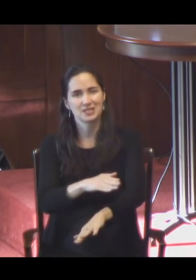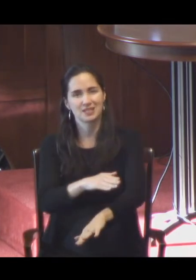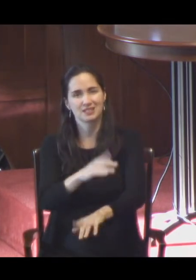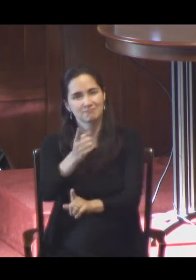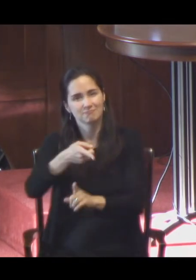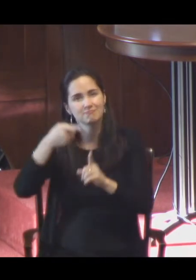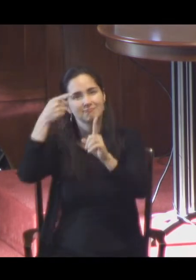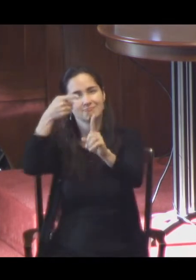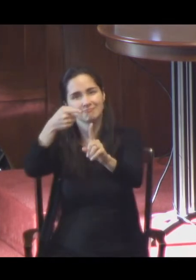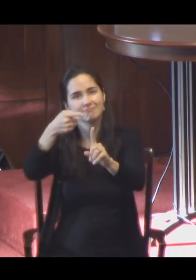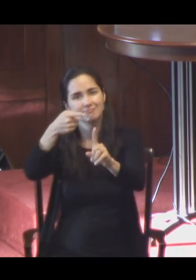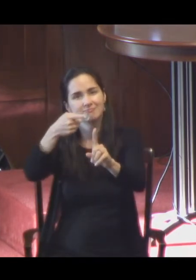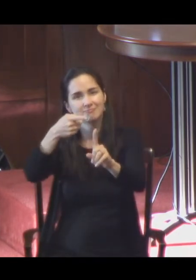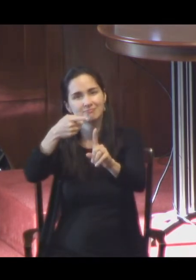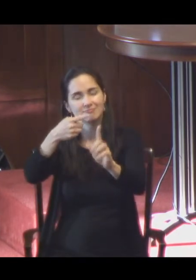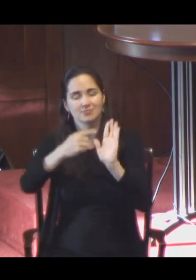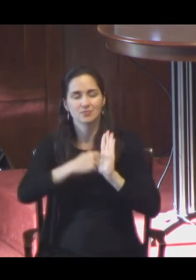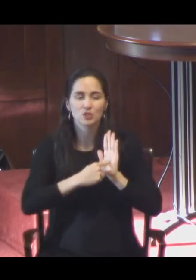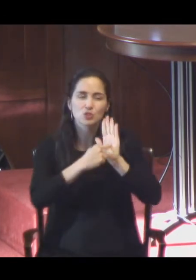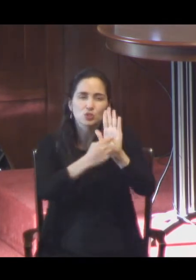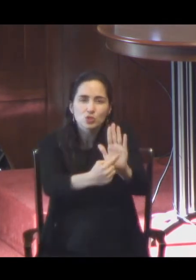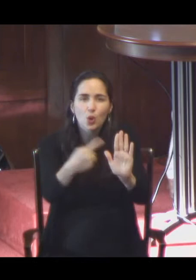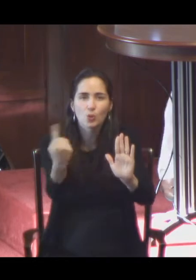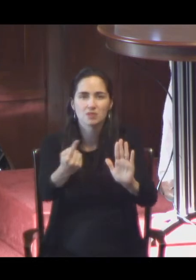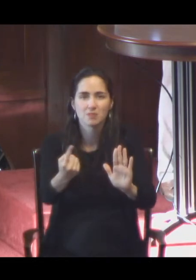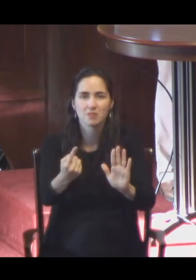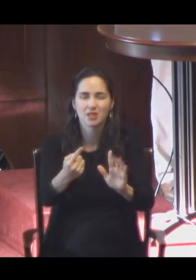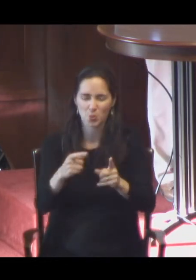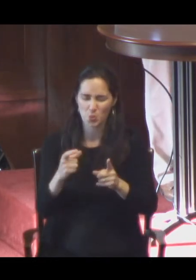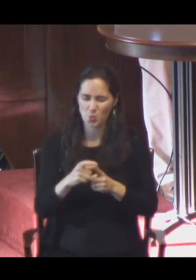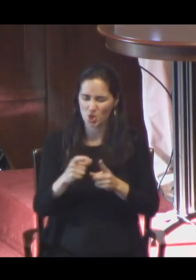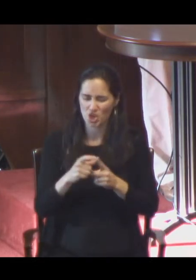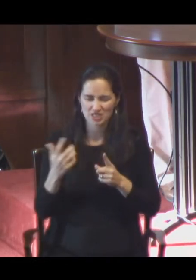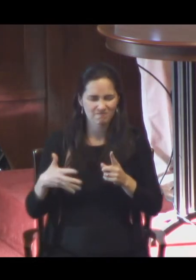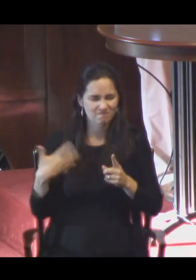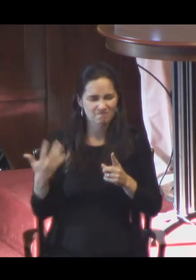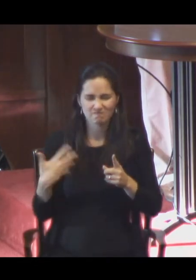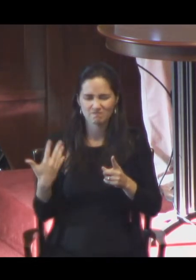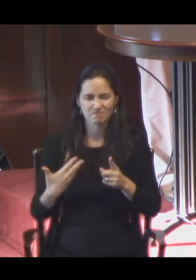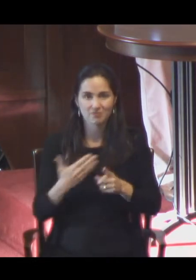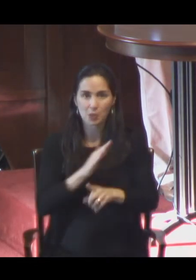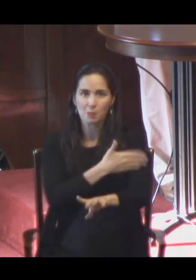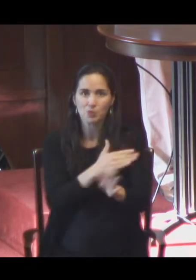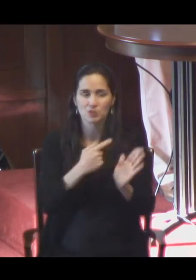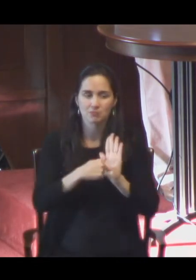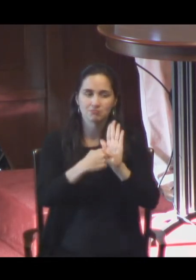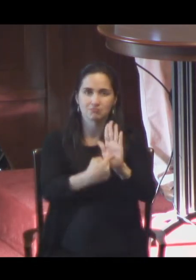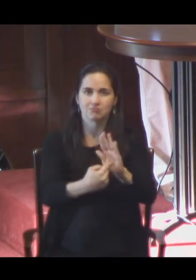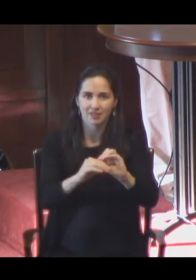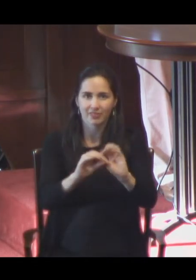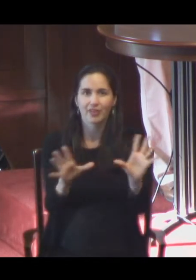Music expresses something we can't possibly put into words. Listen to this beginning of the second movement. It's very different.